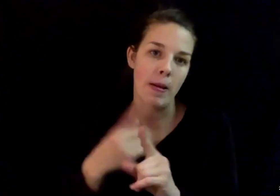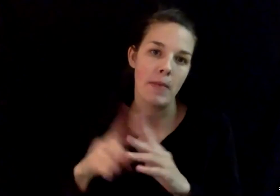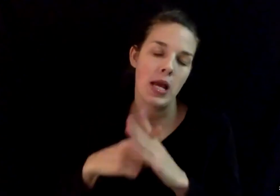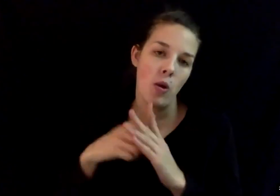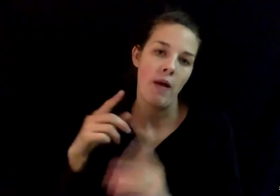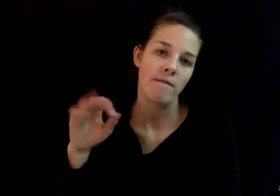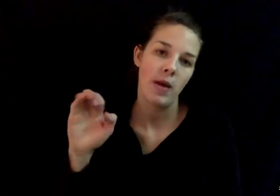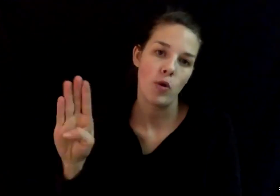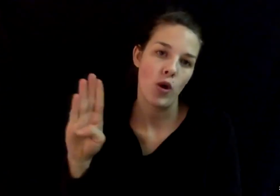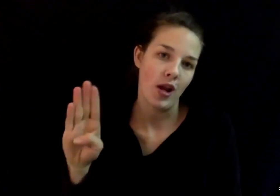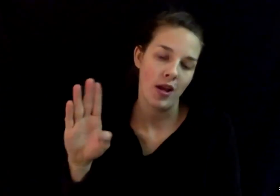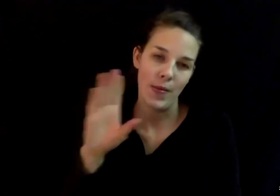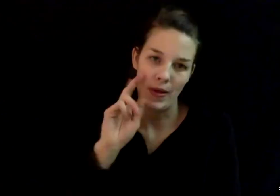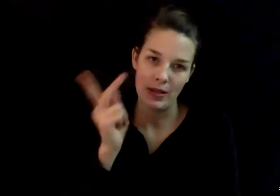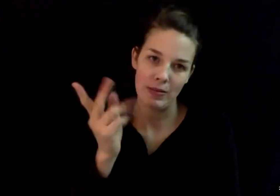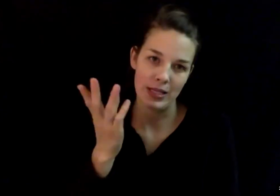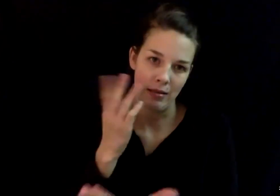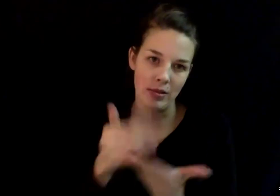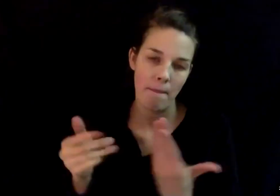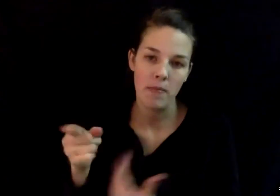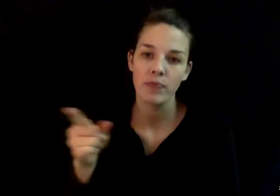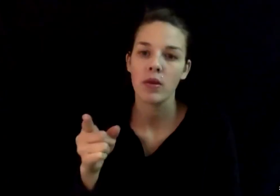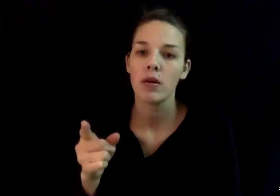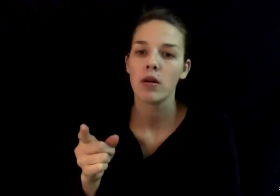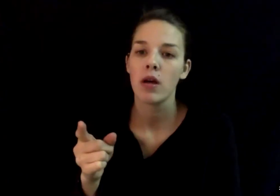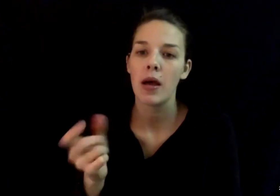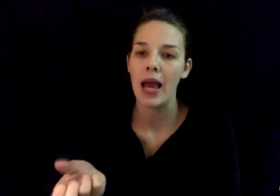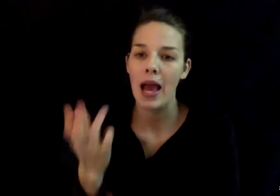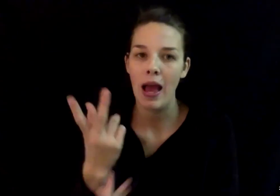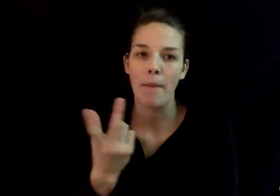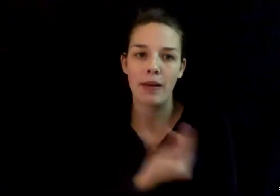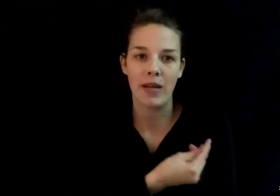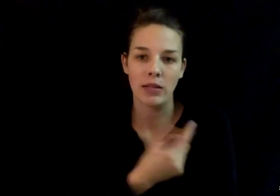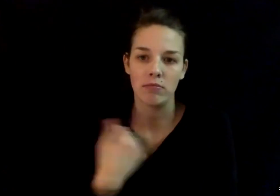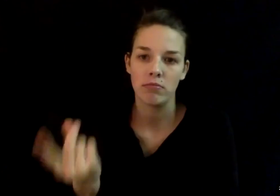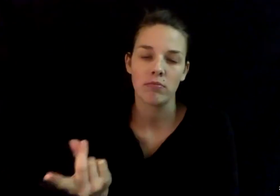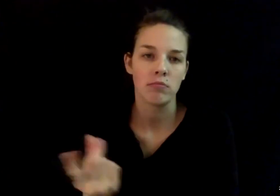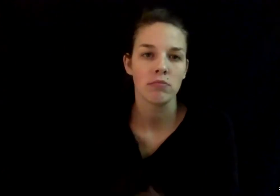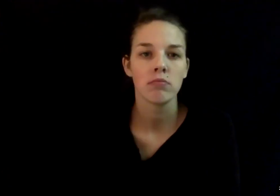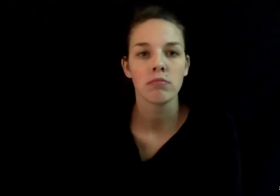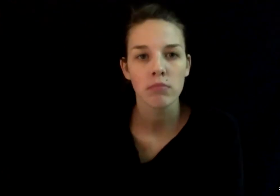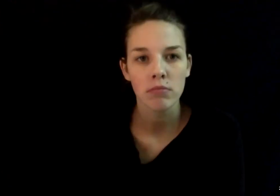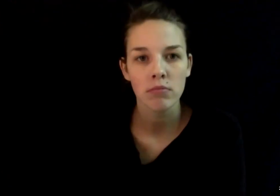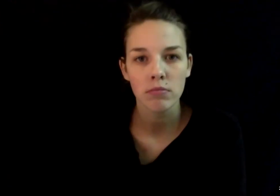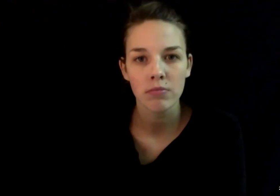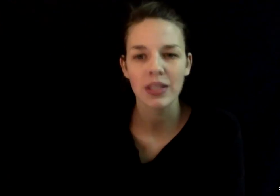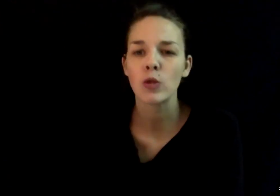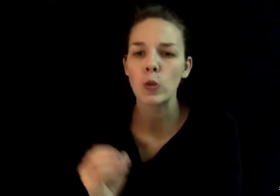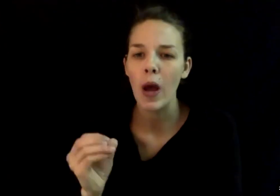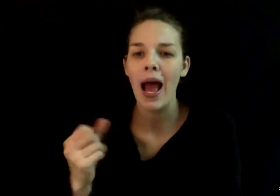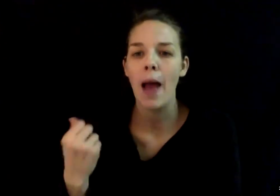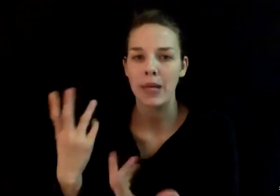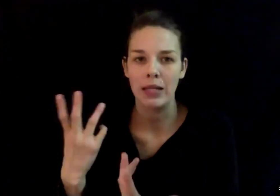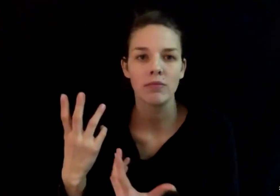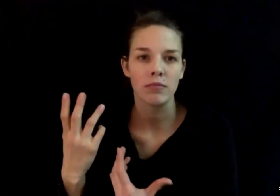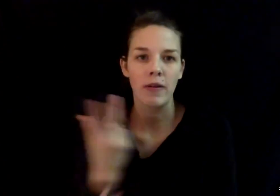February. So there will be some of those. So how many do you have? So how many do you have